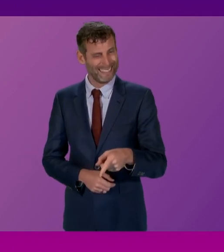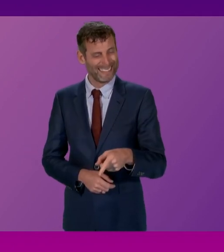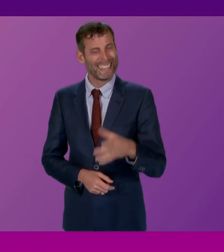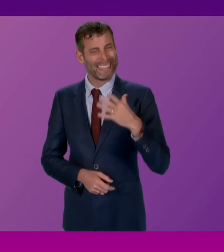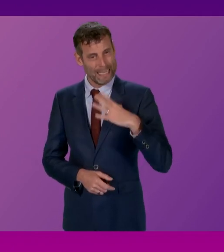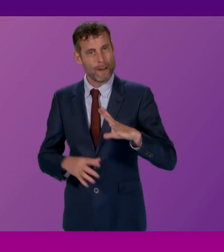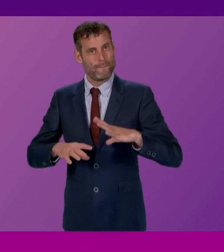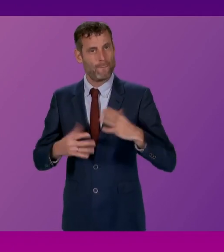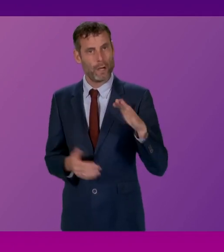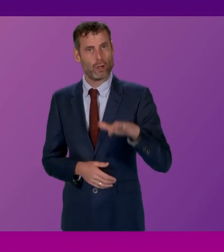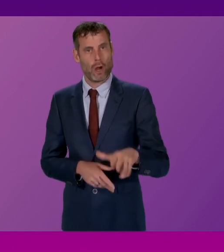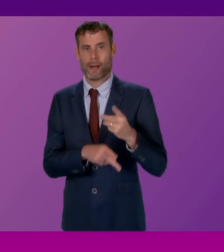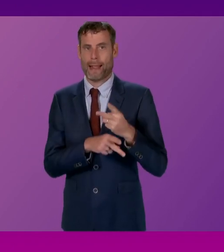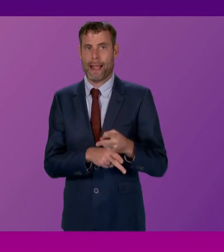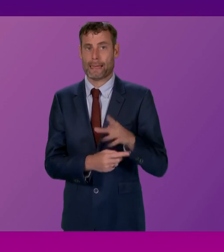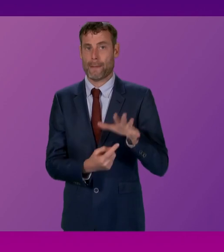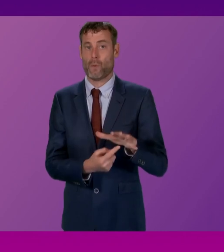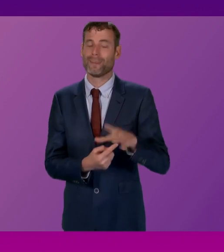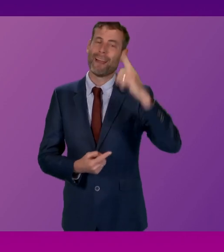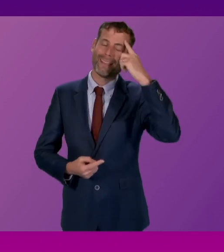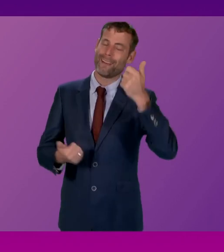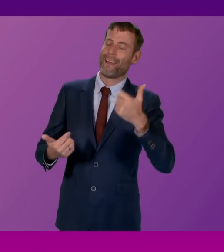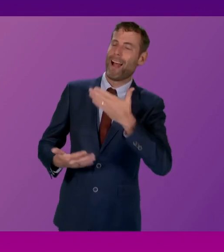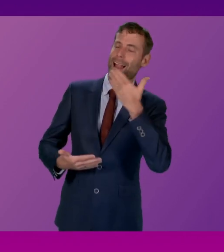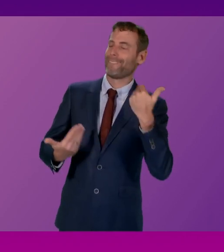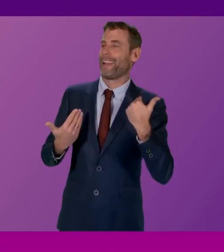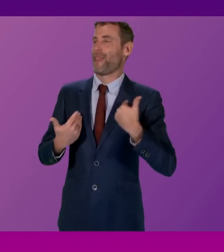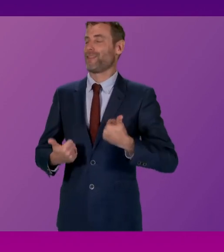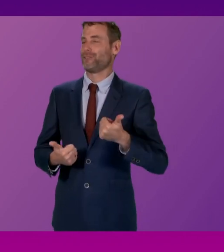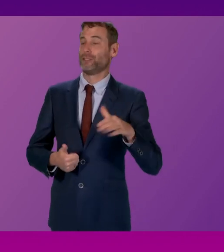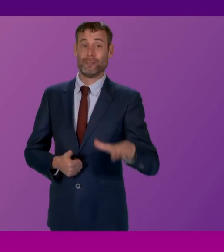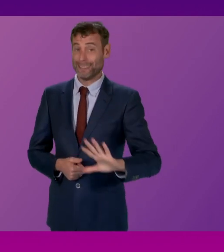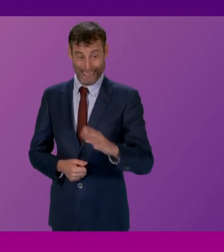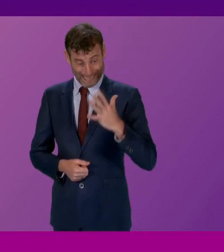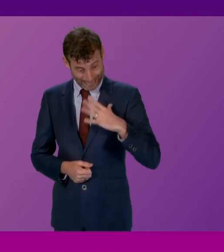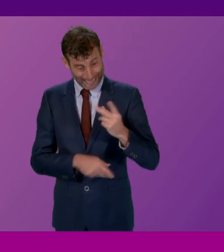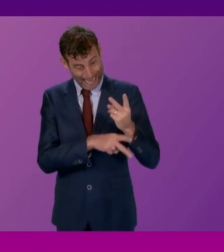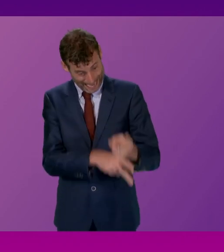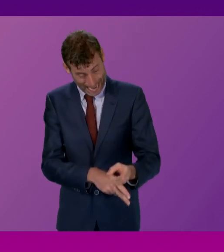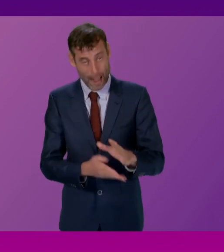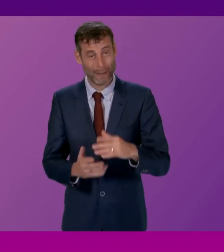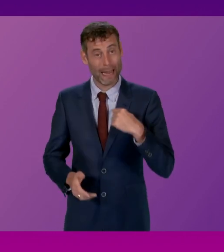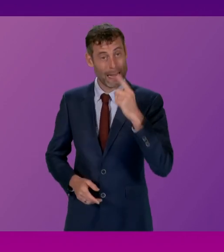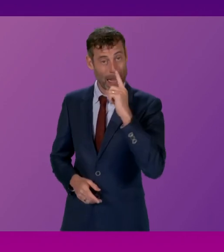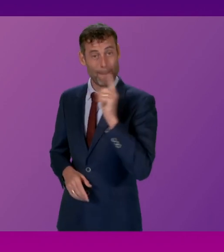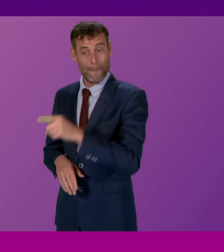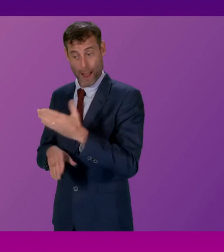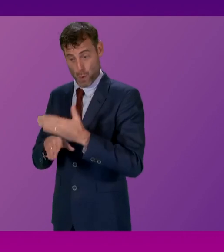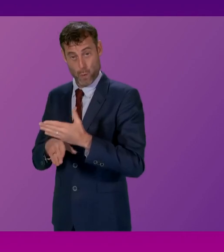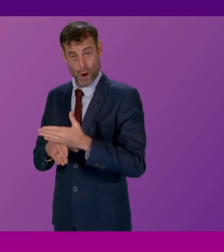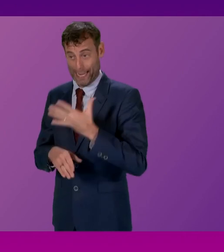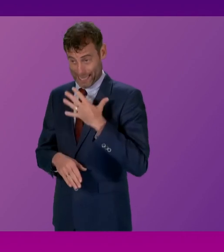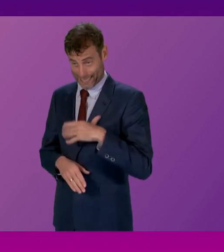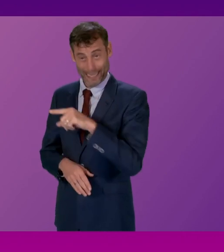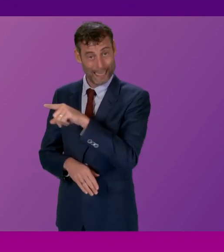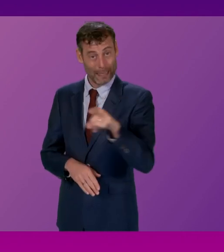so important. It's not a luxury, it's a tool to get parents into work and our economy moving. So given the Scottish Government have not announced